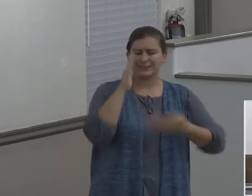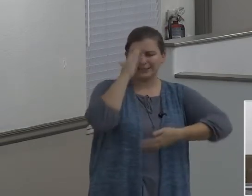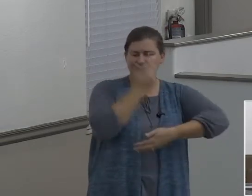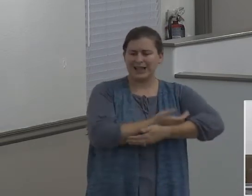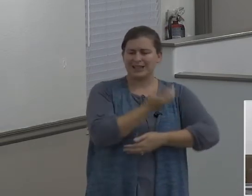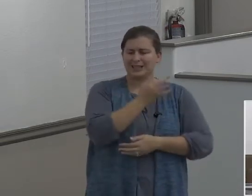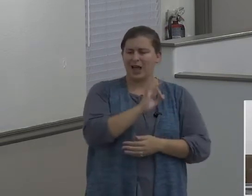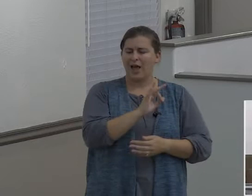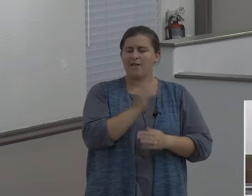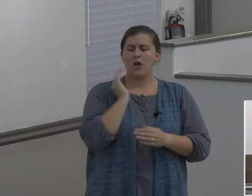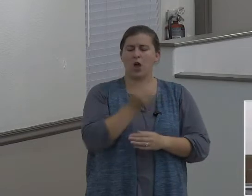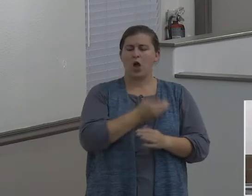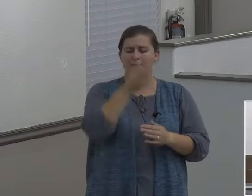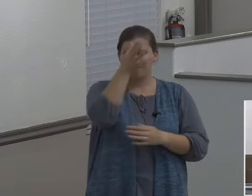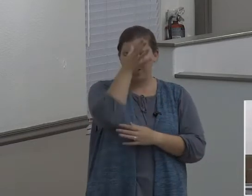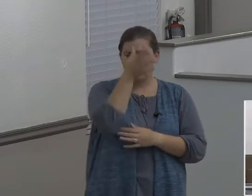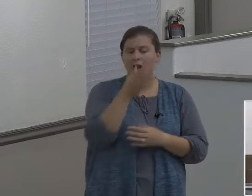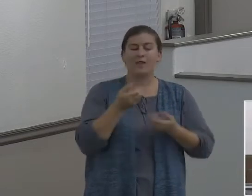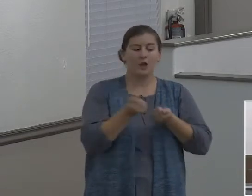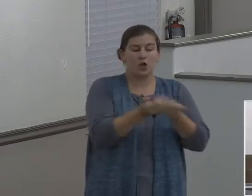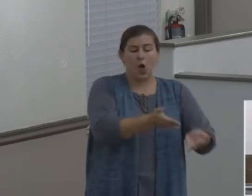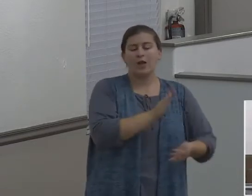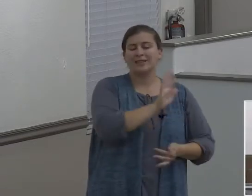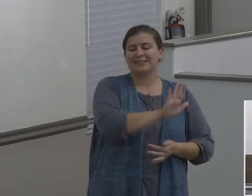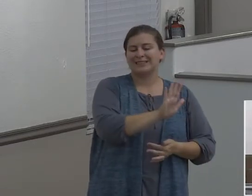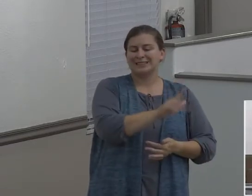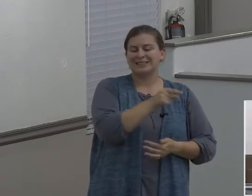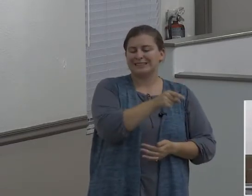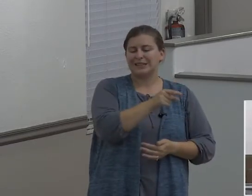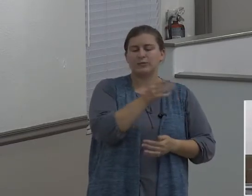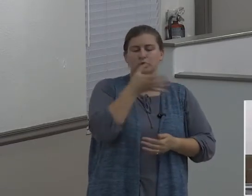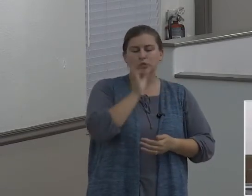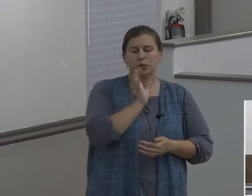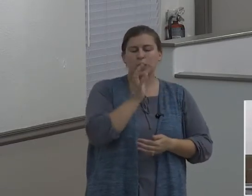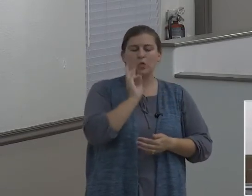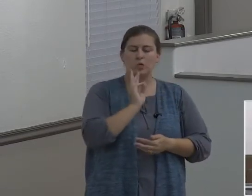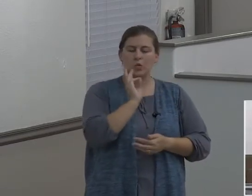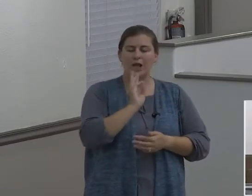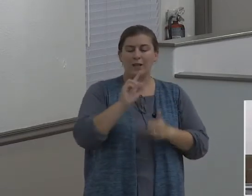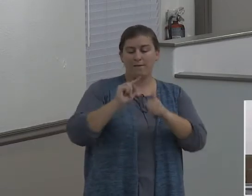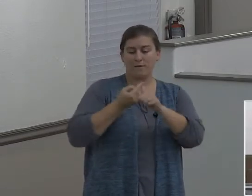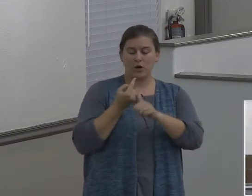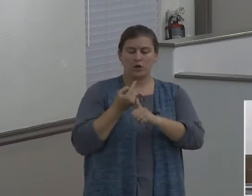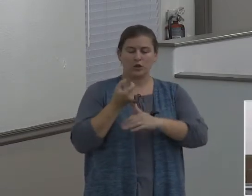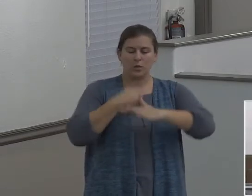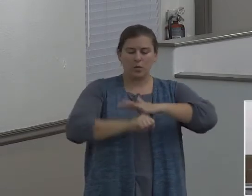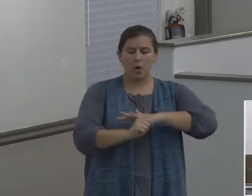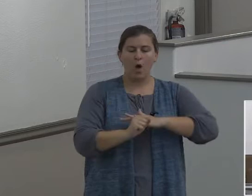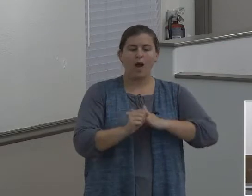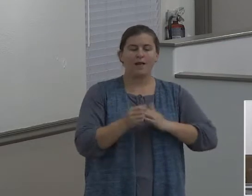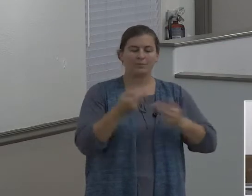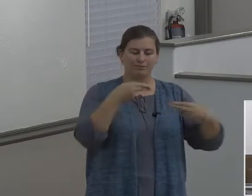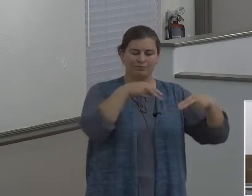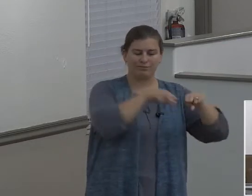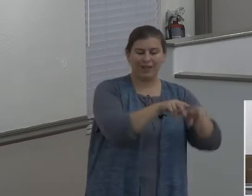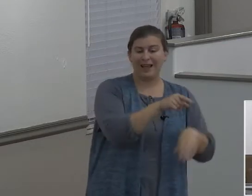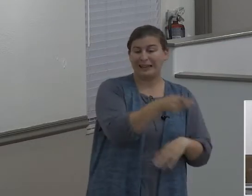drink wine that night, and the firstborn went in and lay with her father, and he perceived not when she lay down, nor